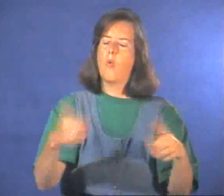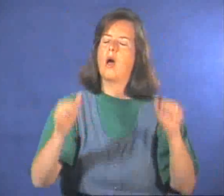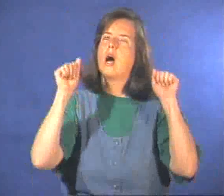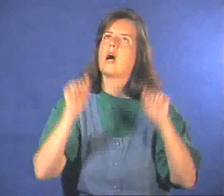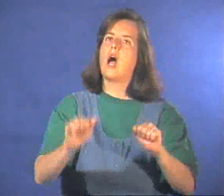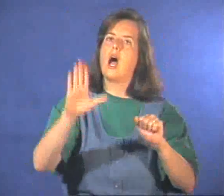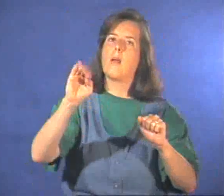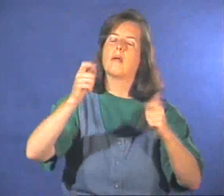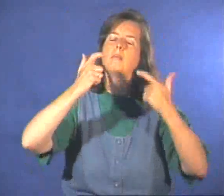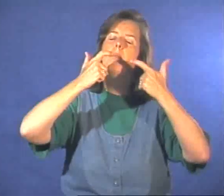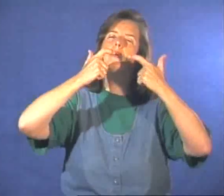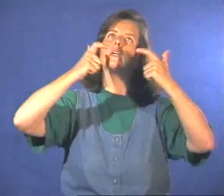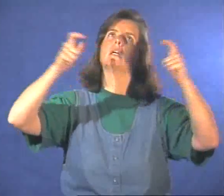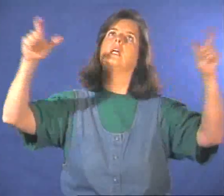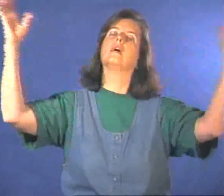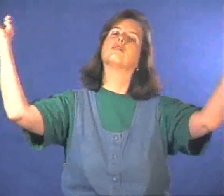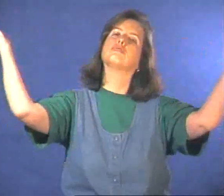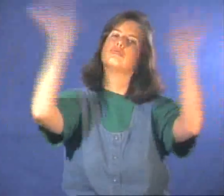This could be big trouble.